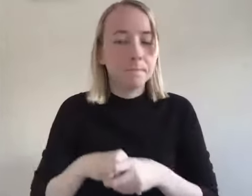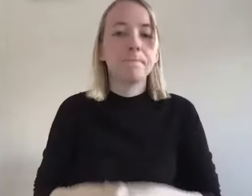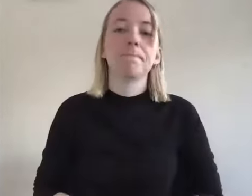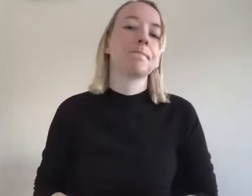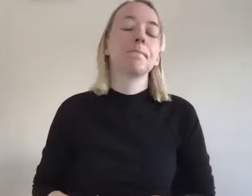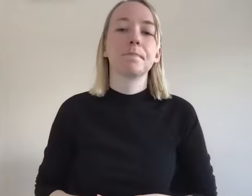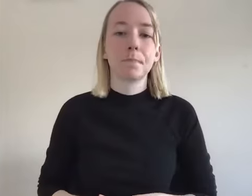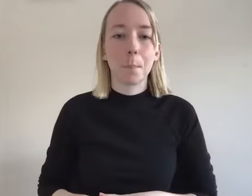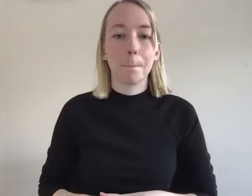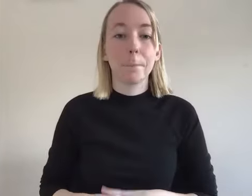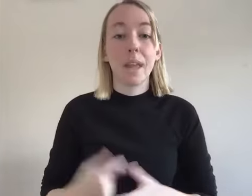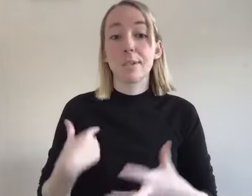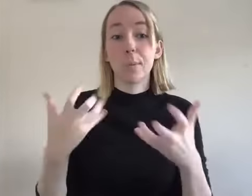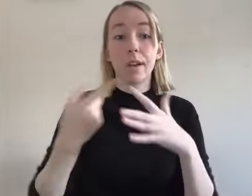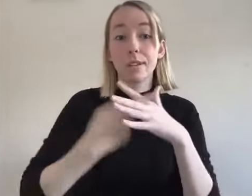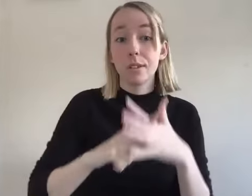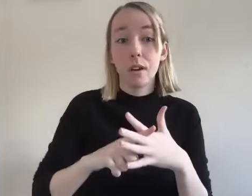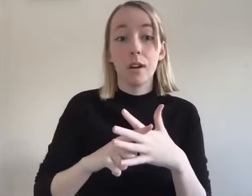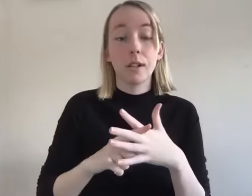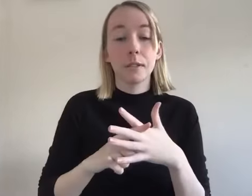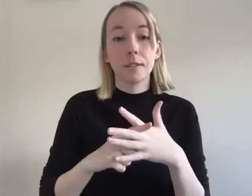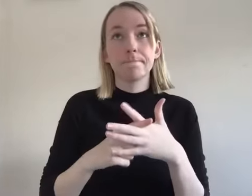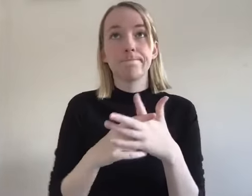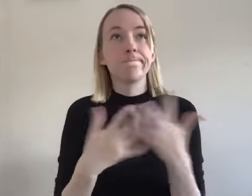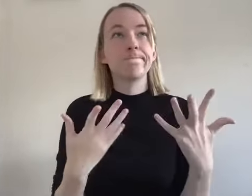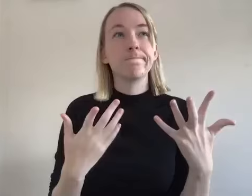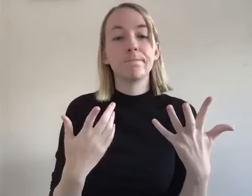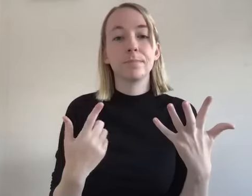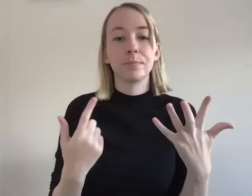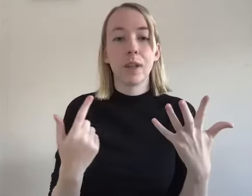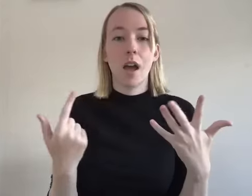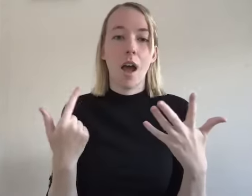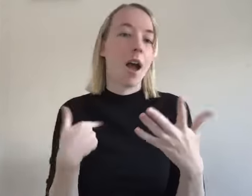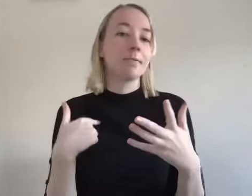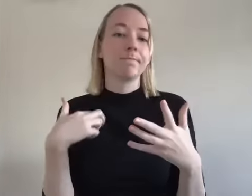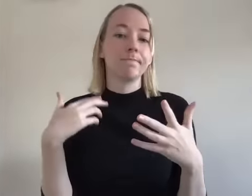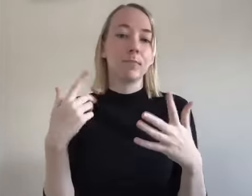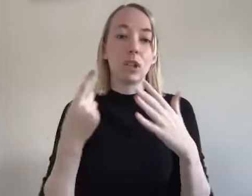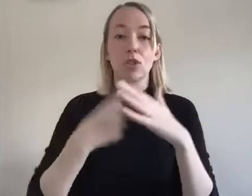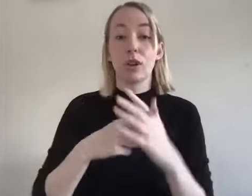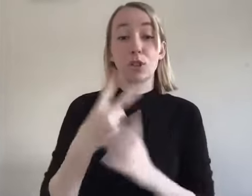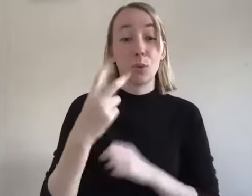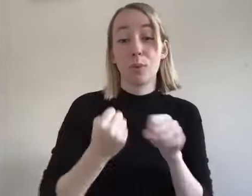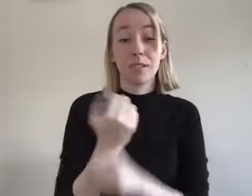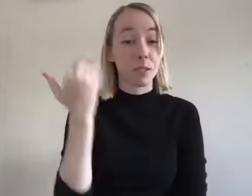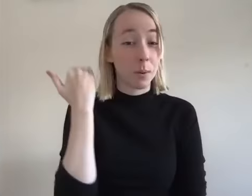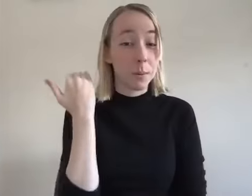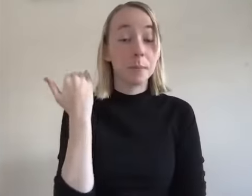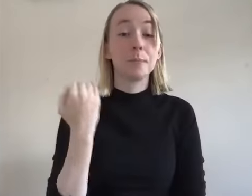alcoholics so i just want to start by saying that like i i came into the rooms just like two and a half